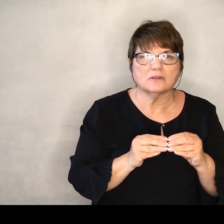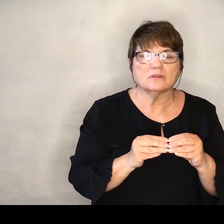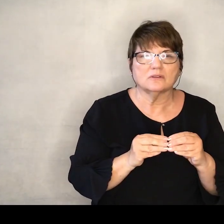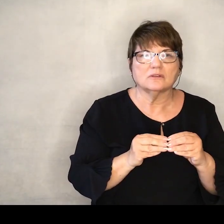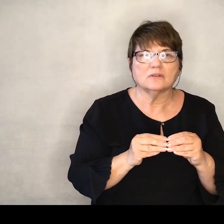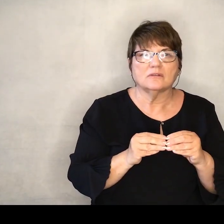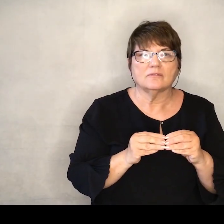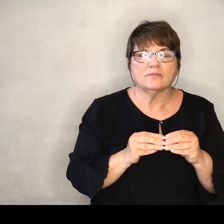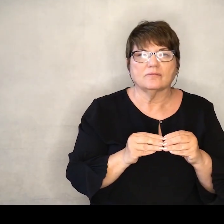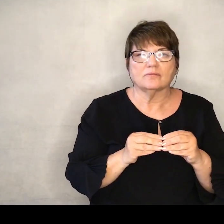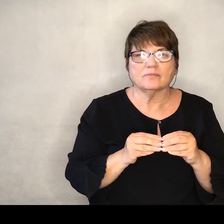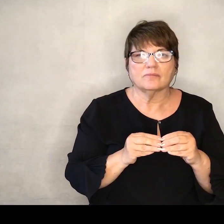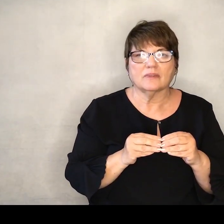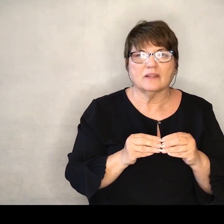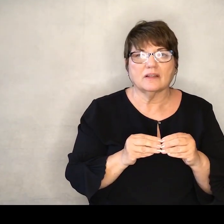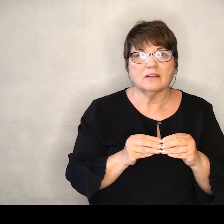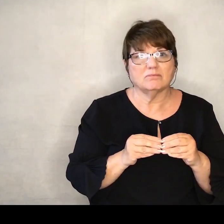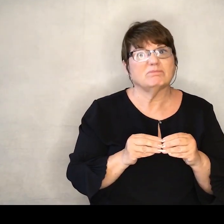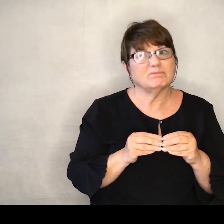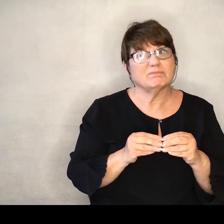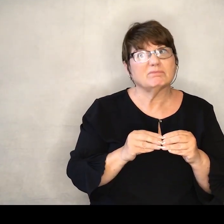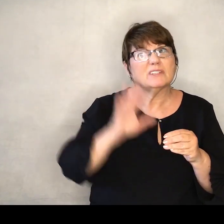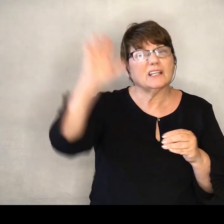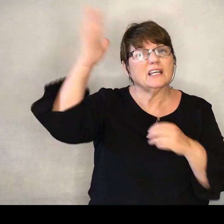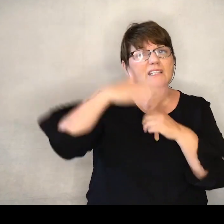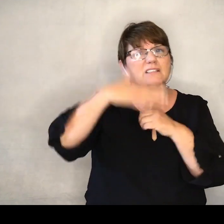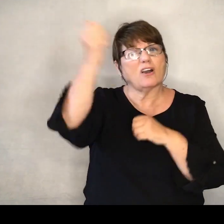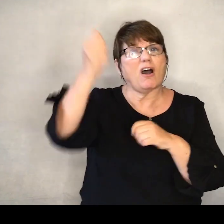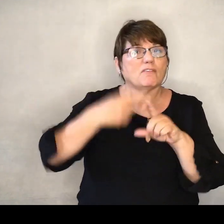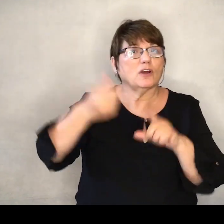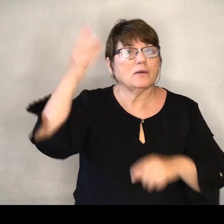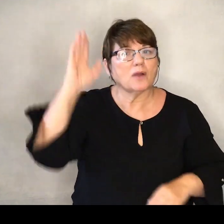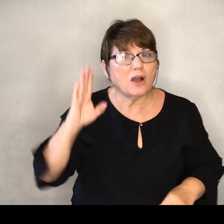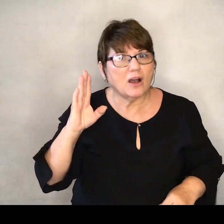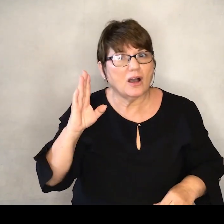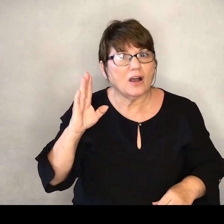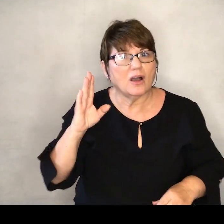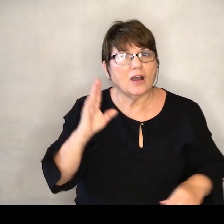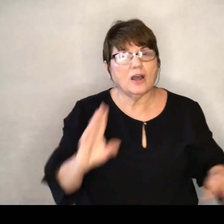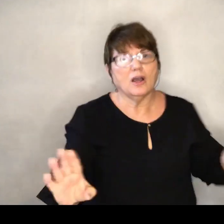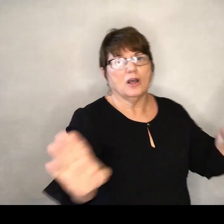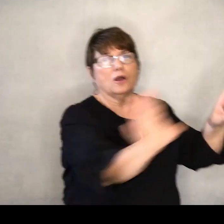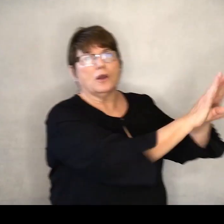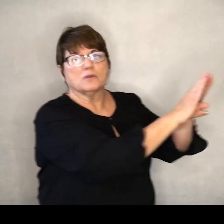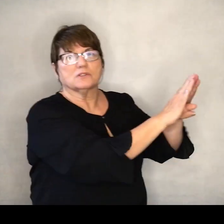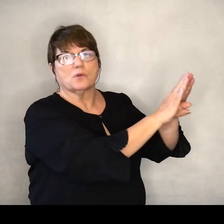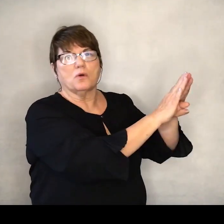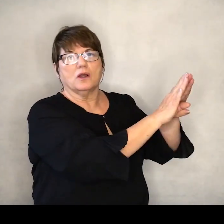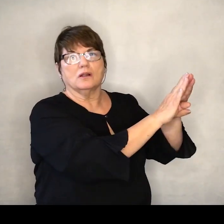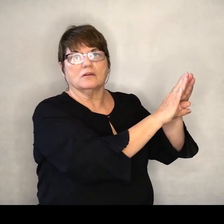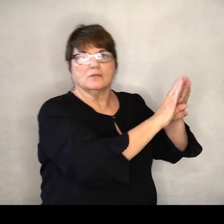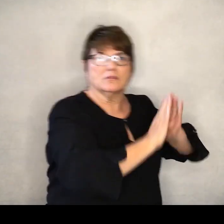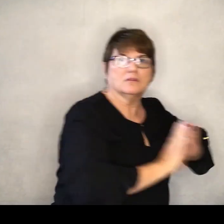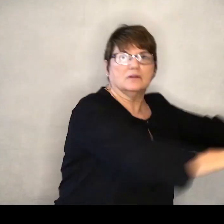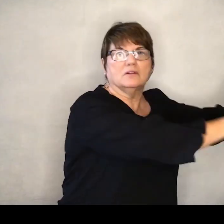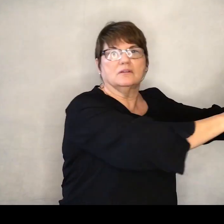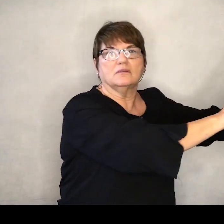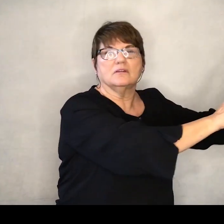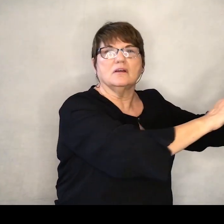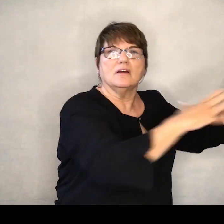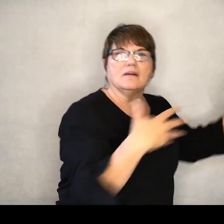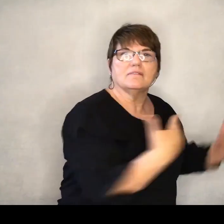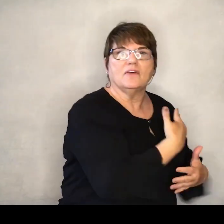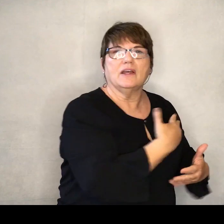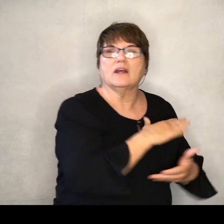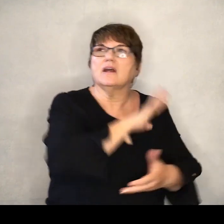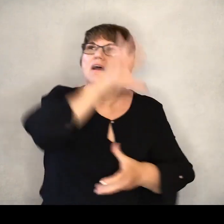This is your call from God. God, slam the door in the face of fear and be part